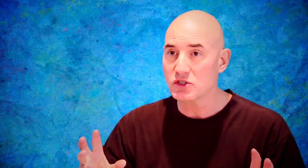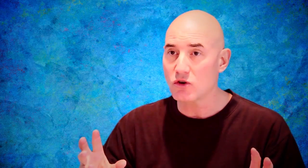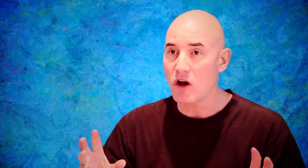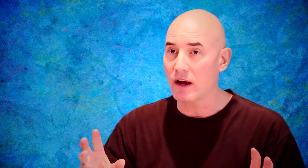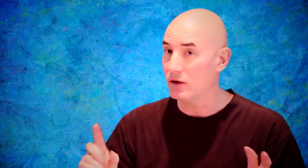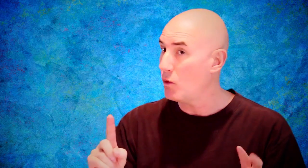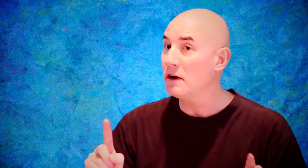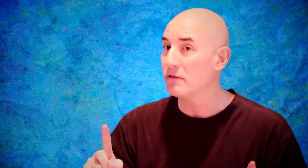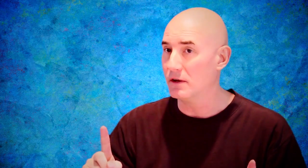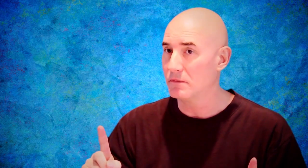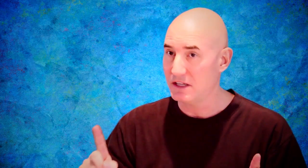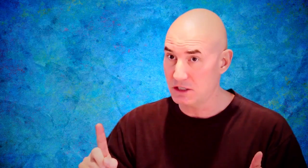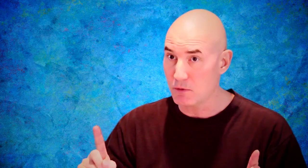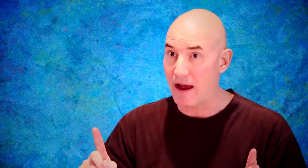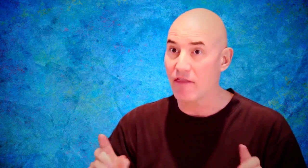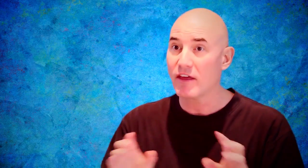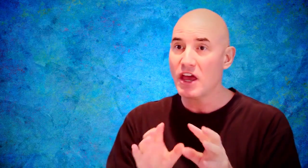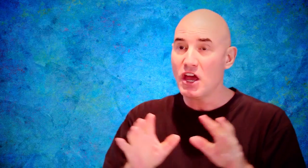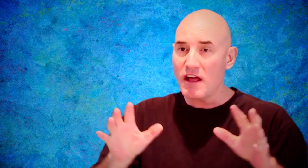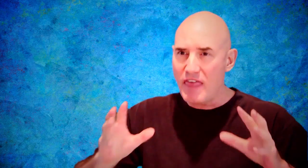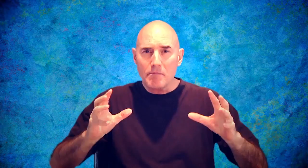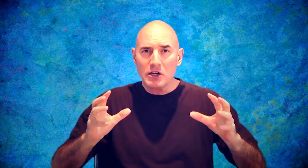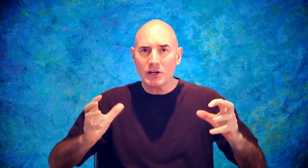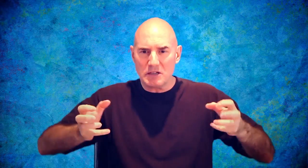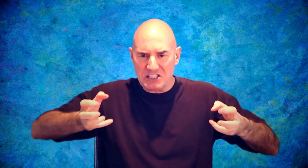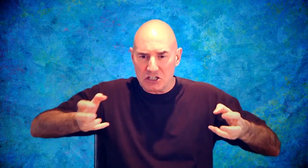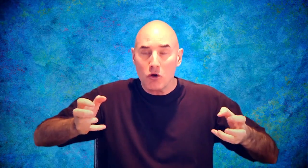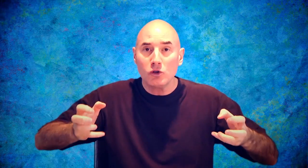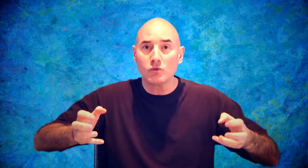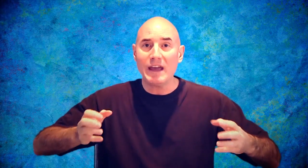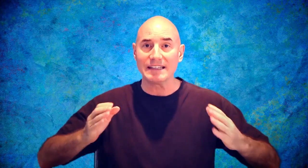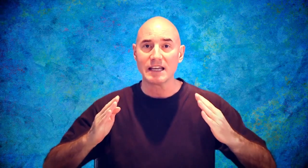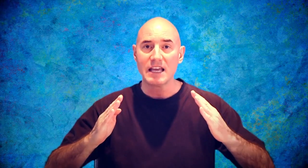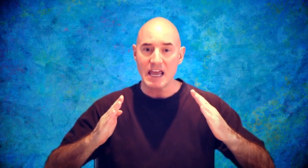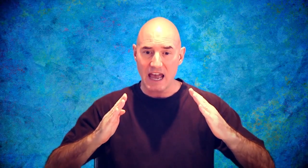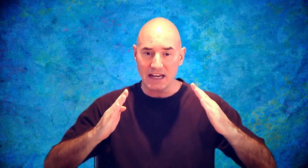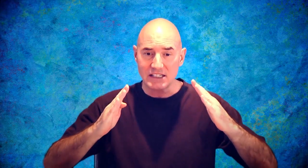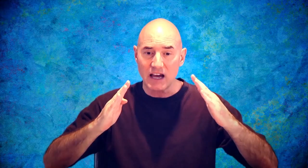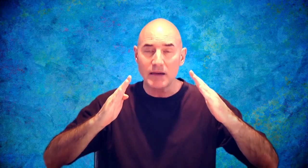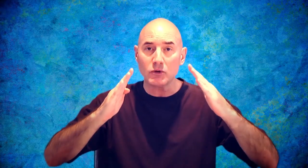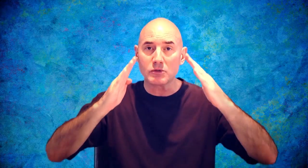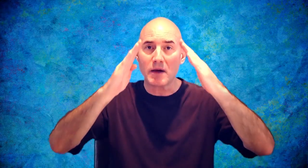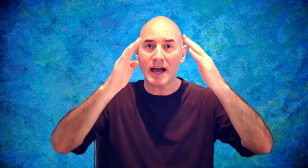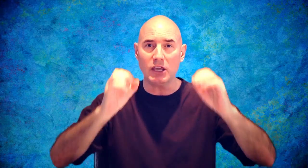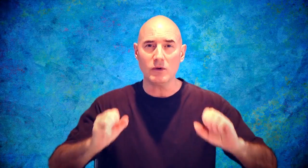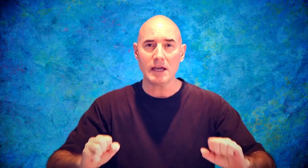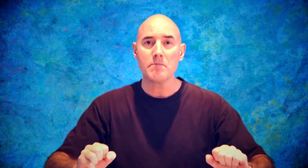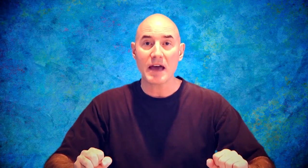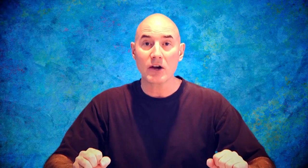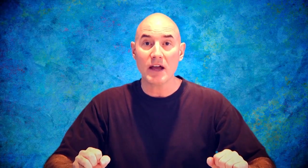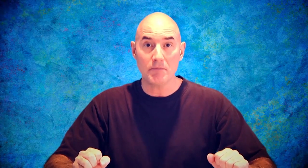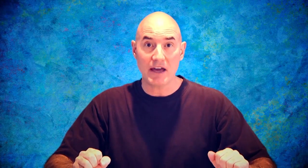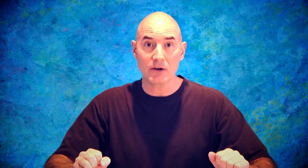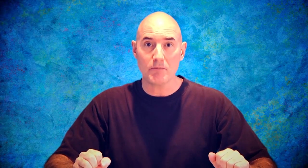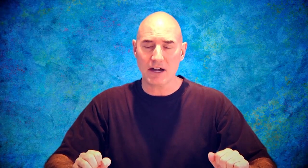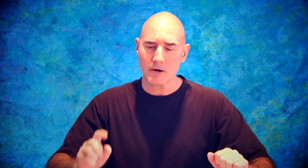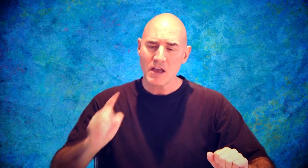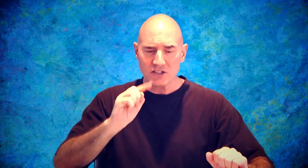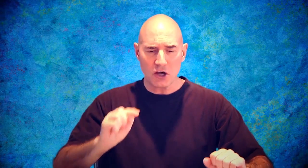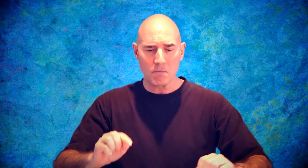strong, and one of them is breath, that pyramid can hold weight, and as time goes by, you get better, and better, and better. So